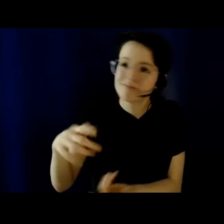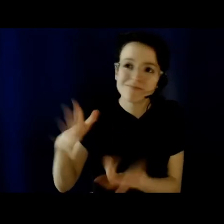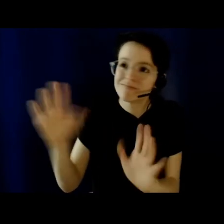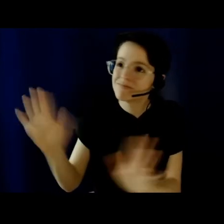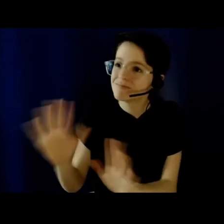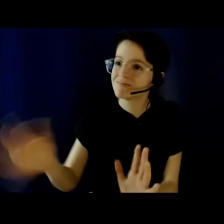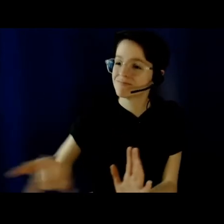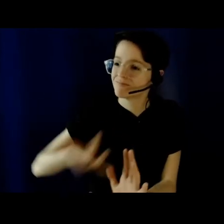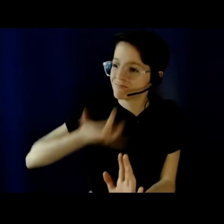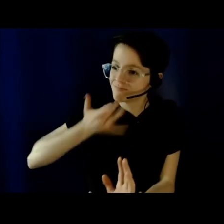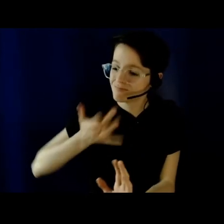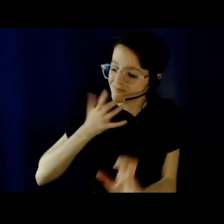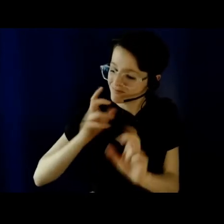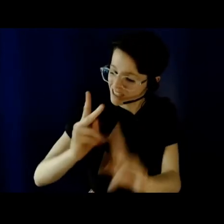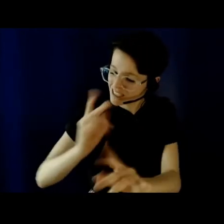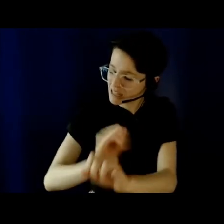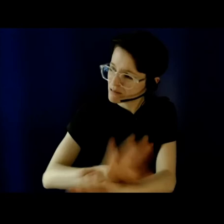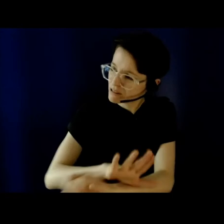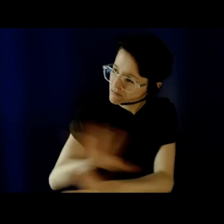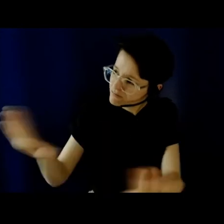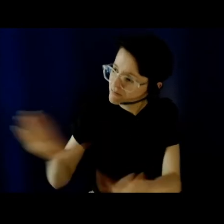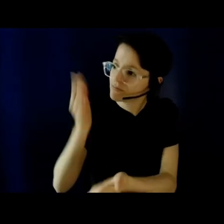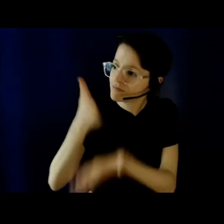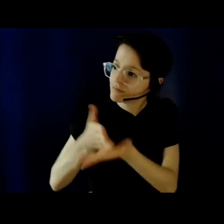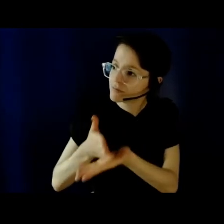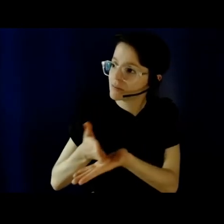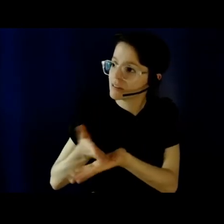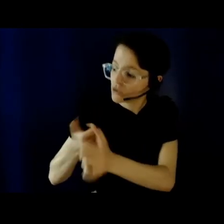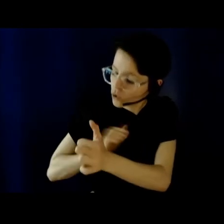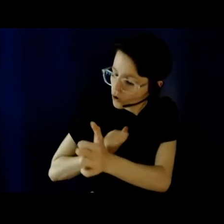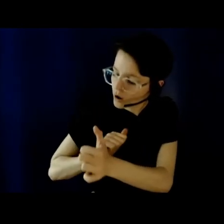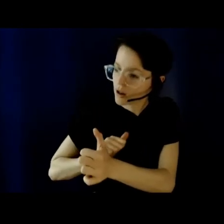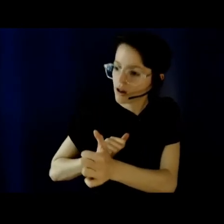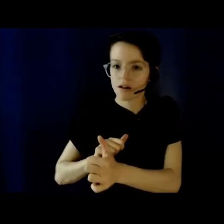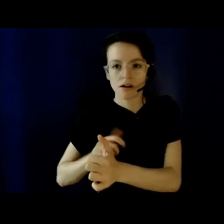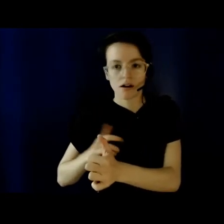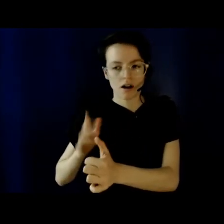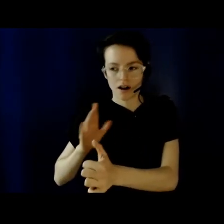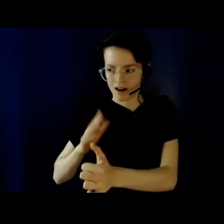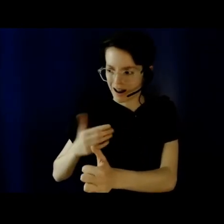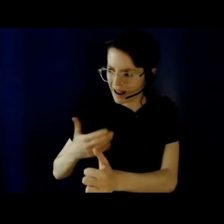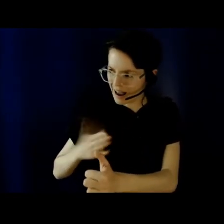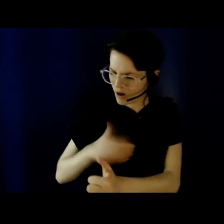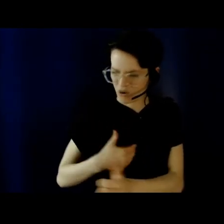it felt like our concerns were being dismissed and it felt like a betrayal.